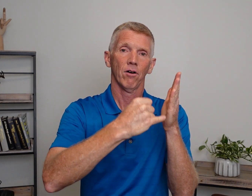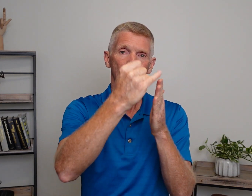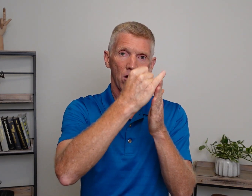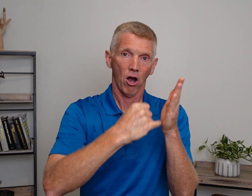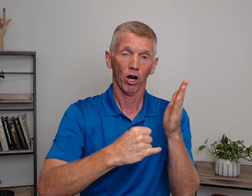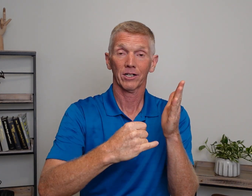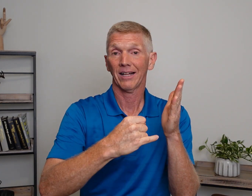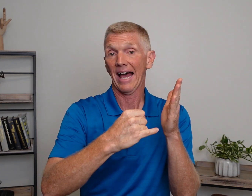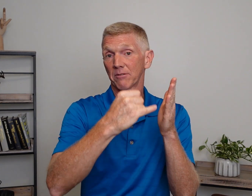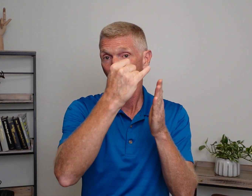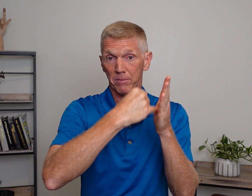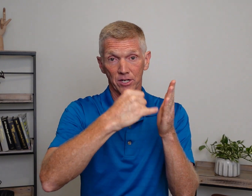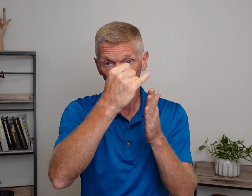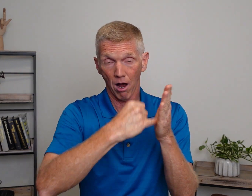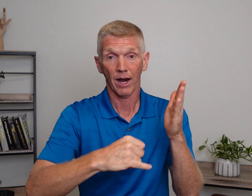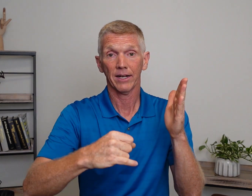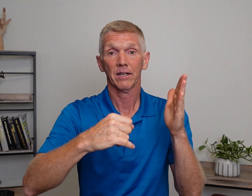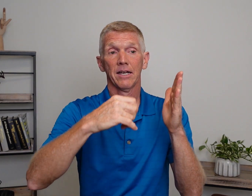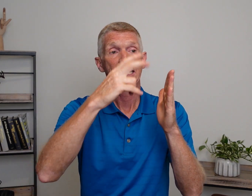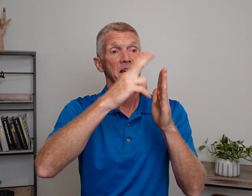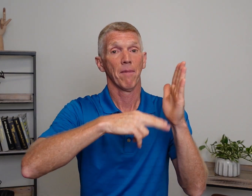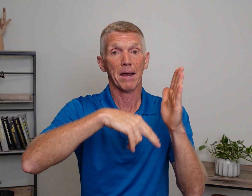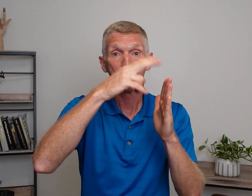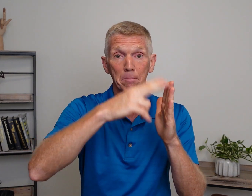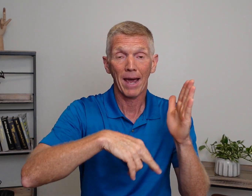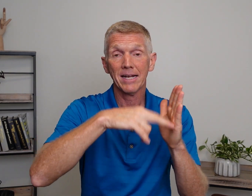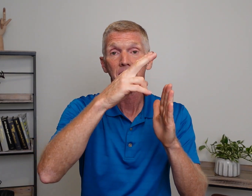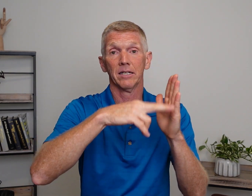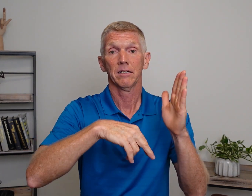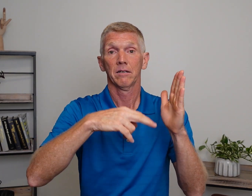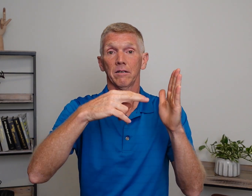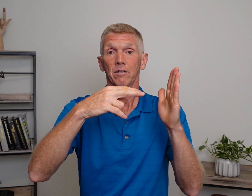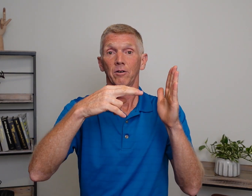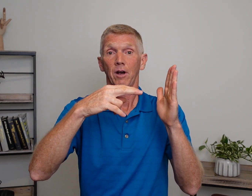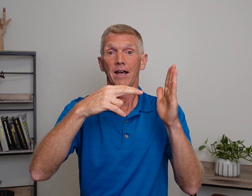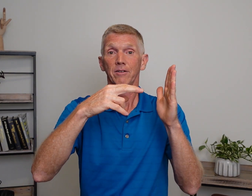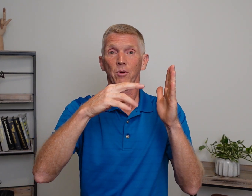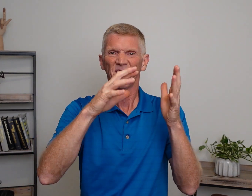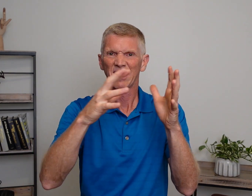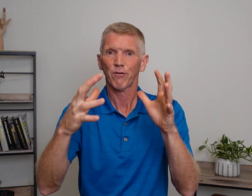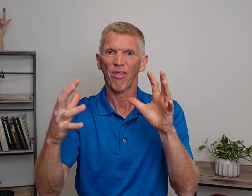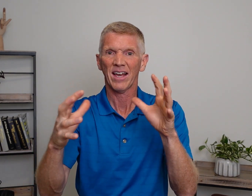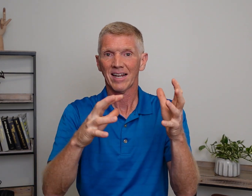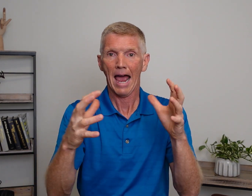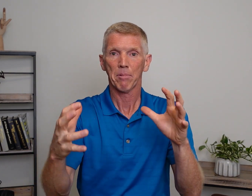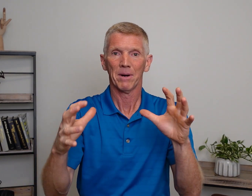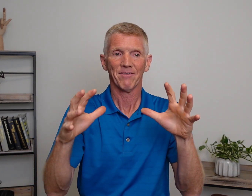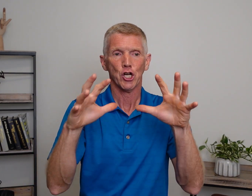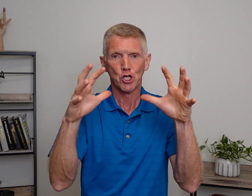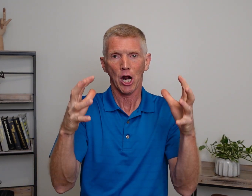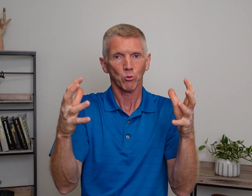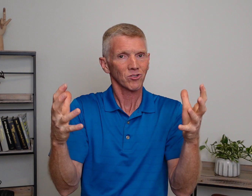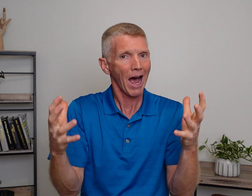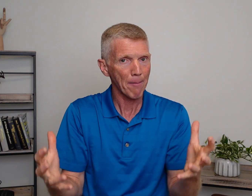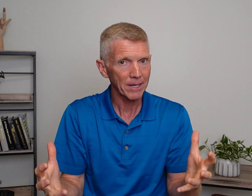art class. Might be drawing. It might be painting. Right? So, we have different things that happen. But in the general topic,